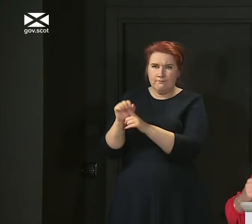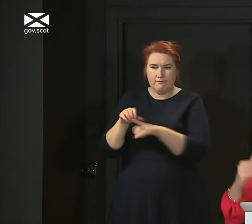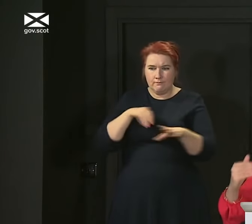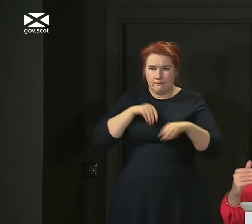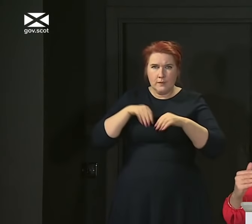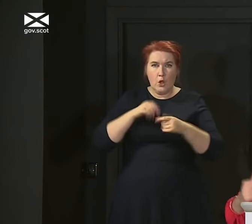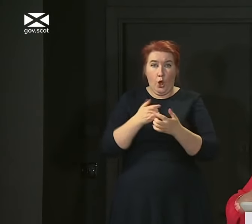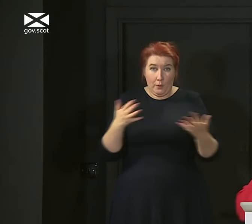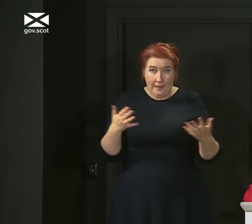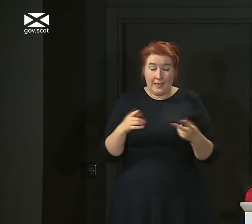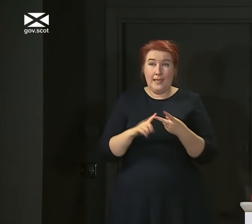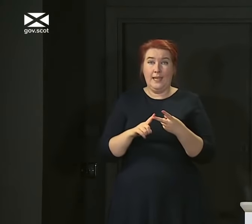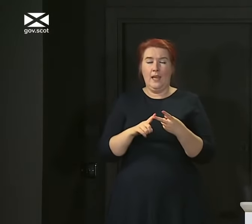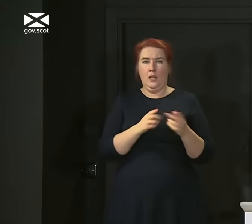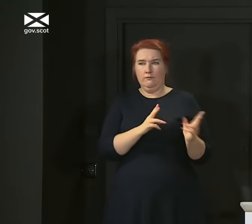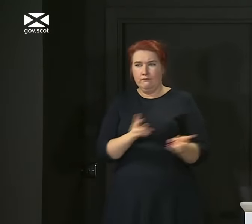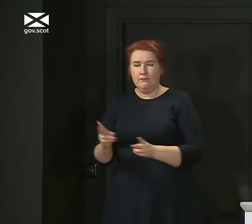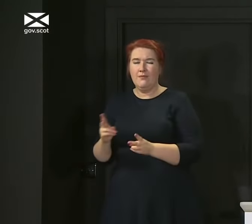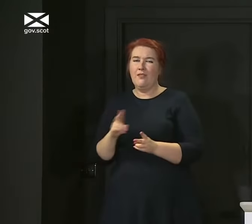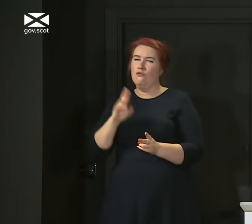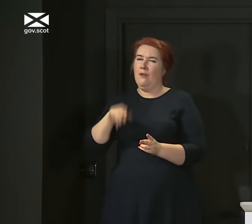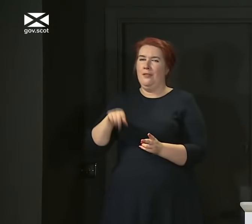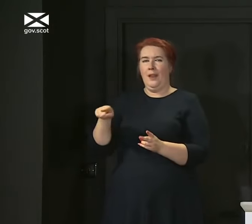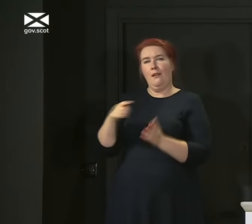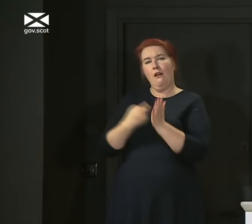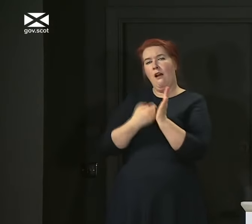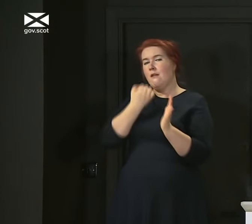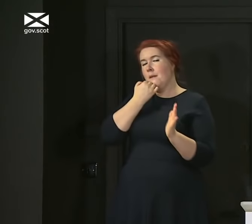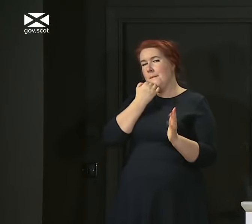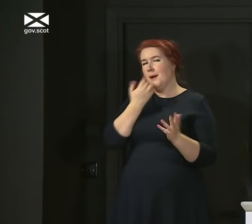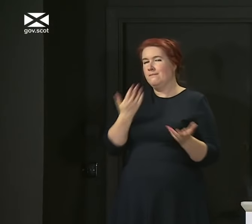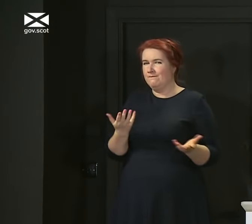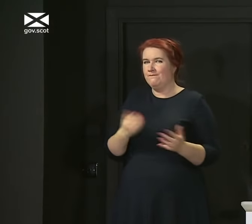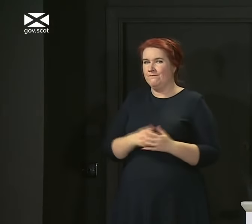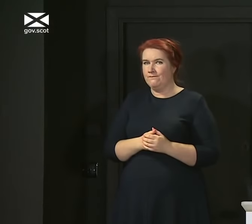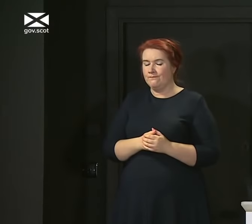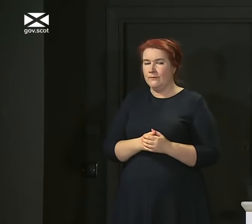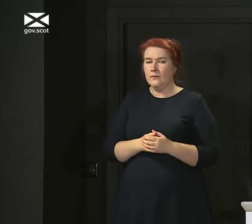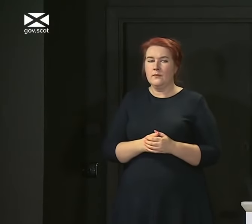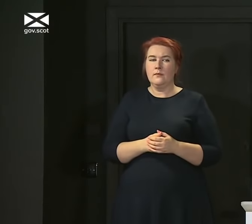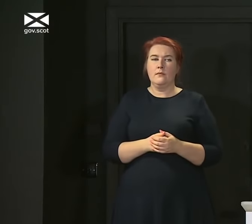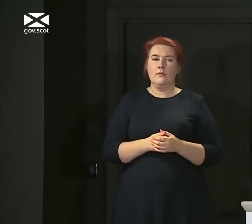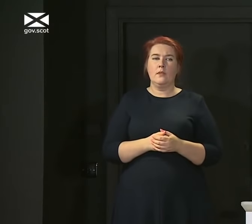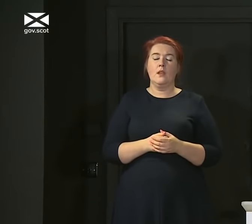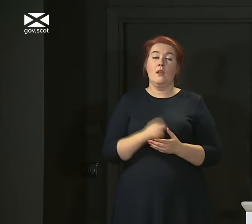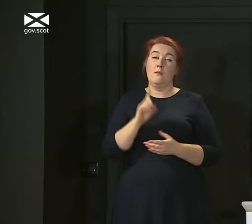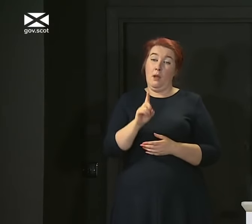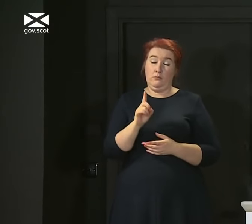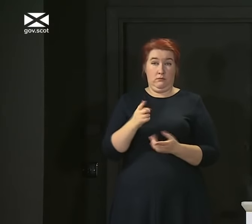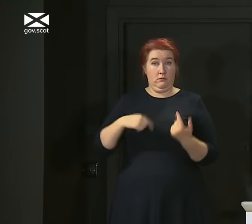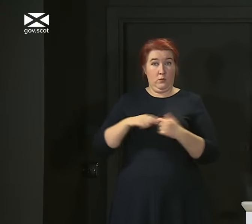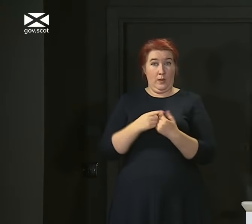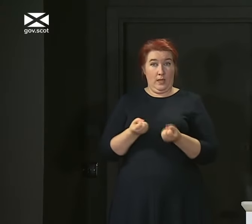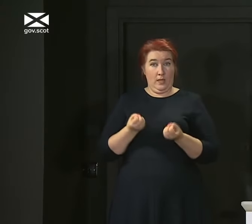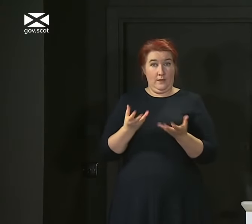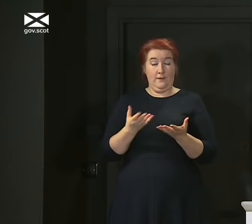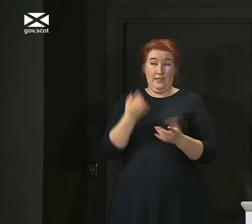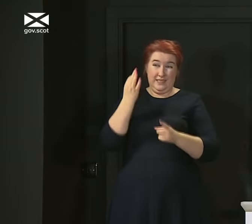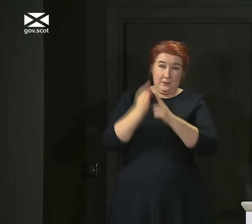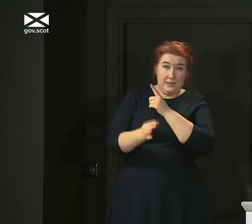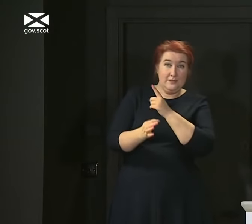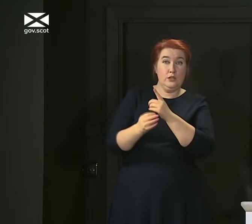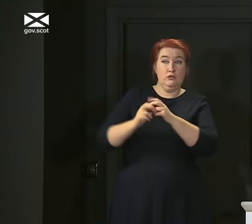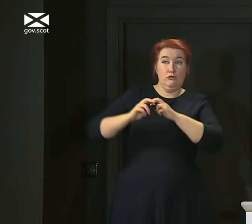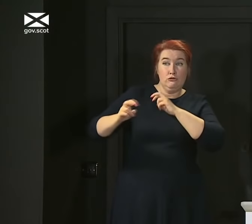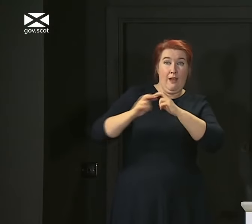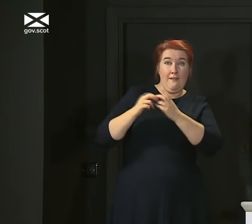the direction of travel of them than I would to the R number. If we are giving specific travel advice, as we are doing